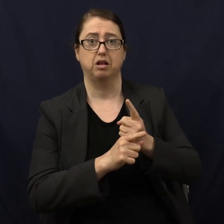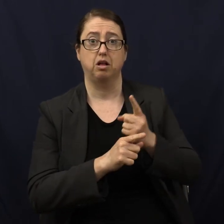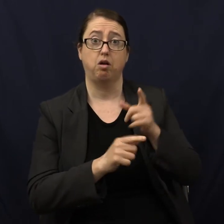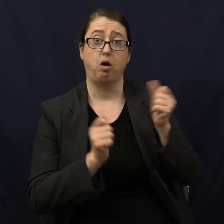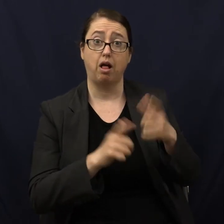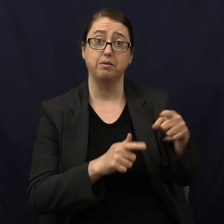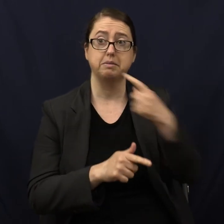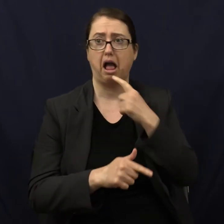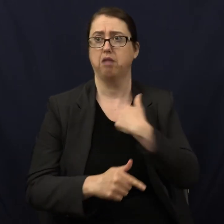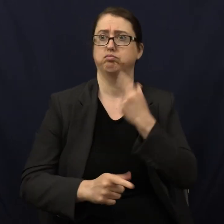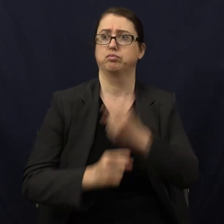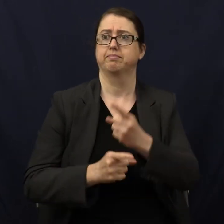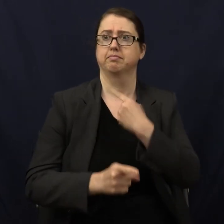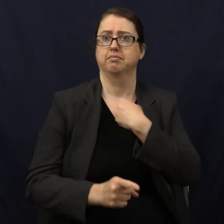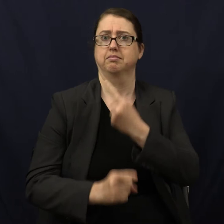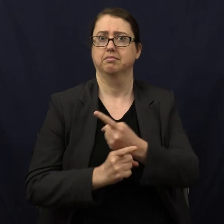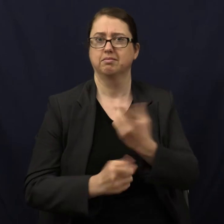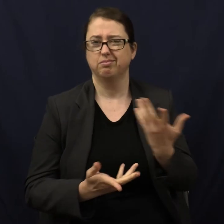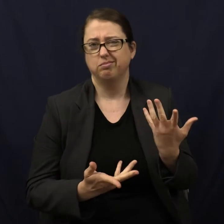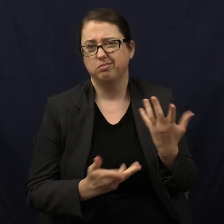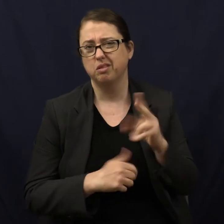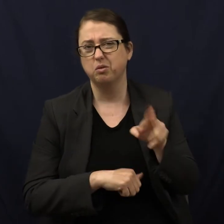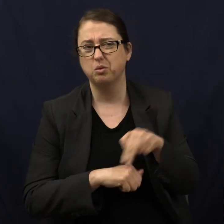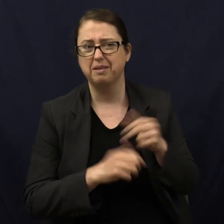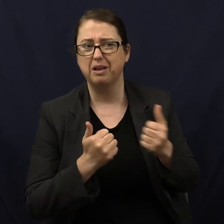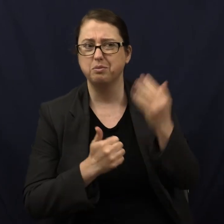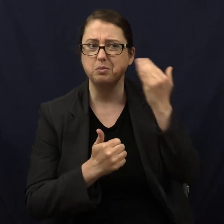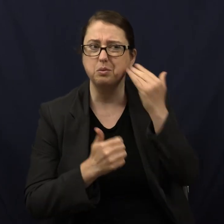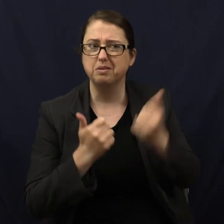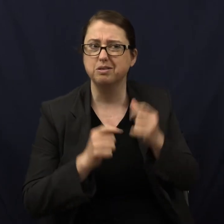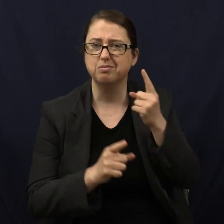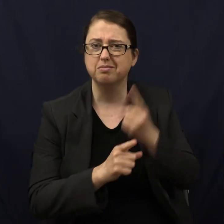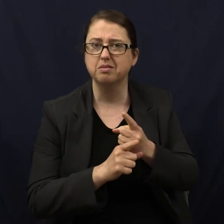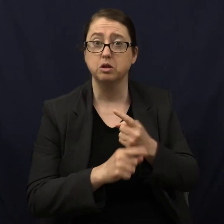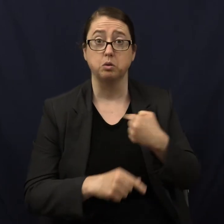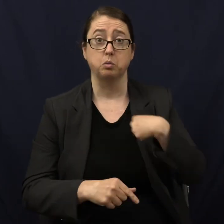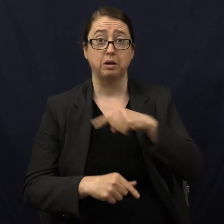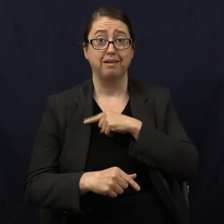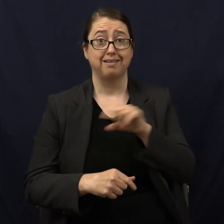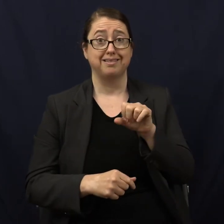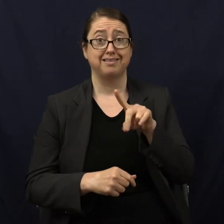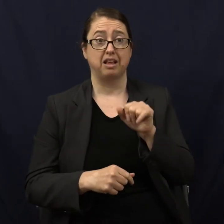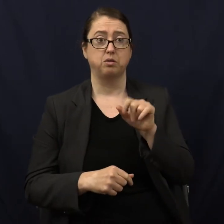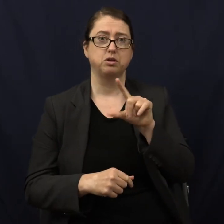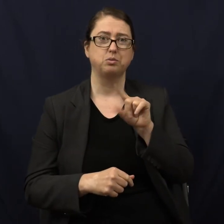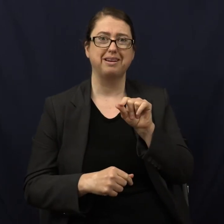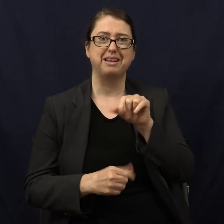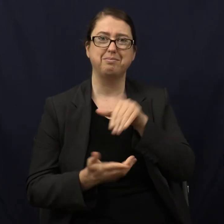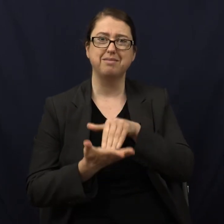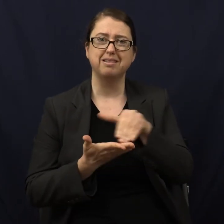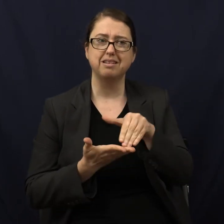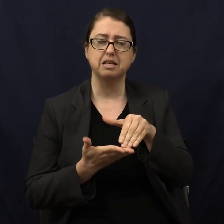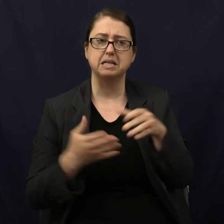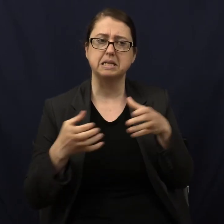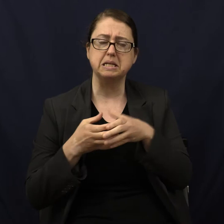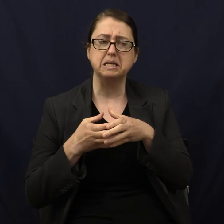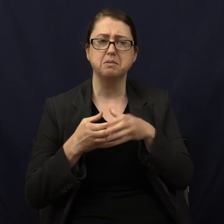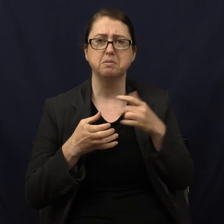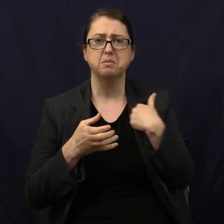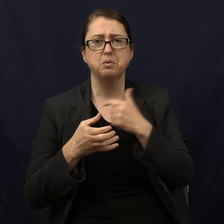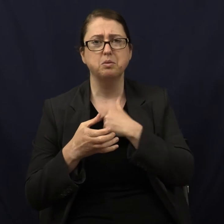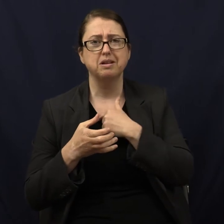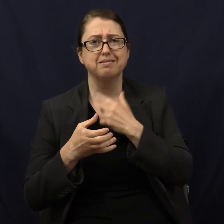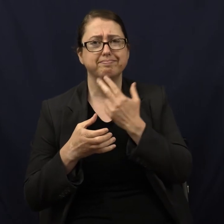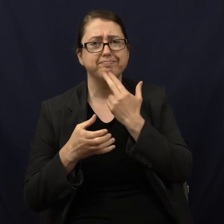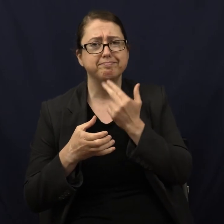everybody says they're right, right? Of course. What about us? We're 20 million. That's kind of small when you think about world religions,